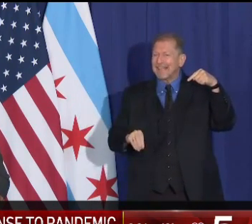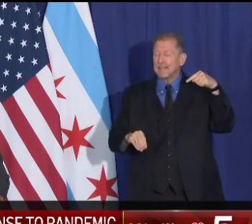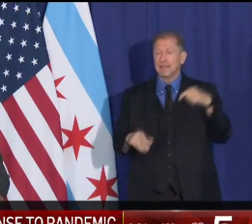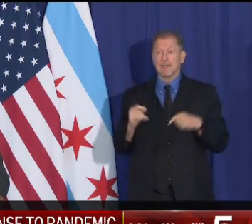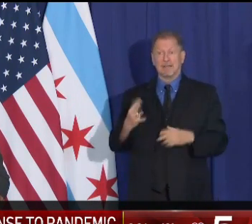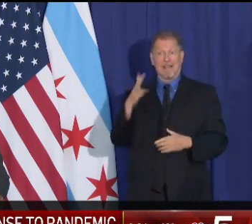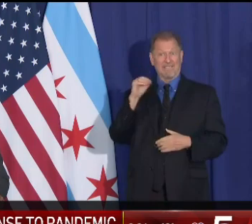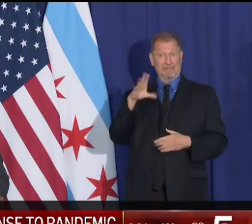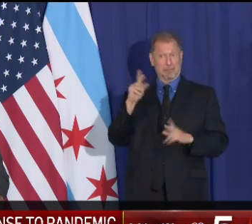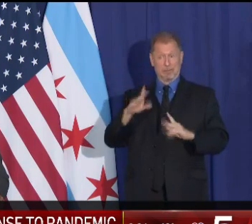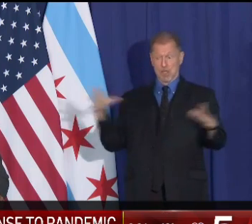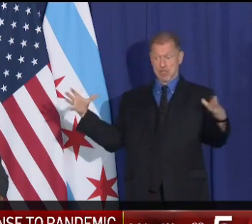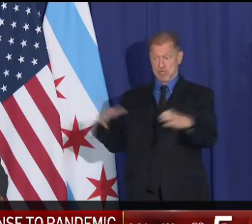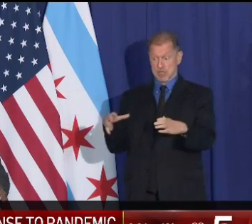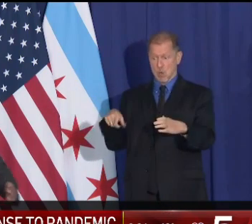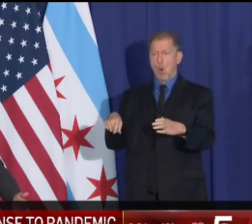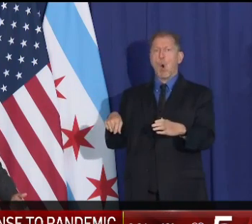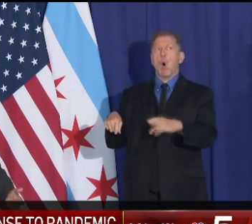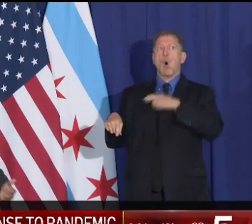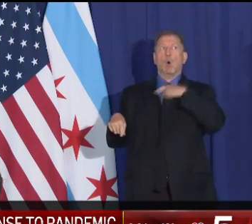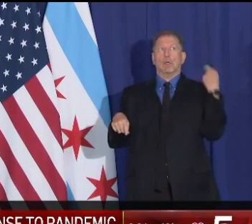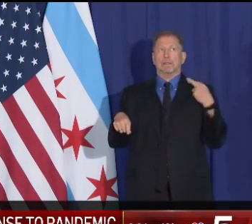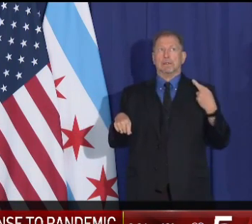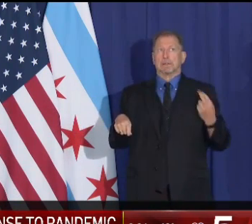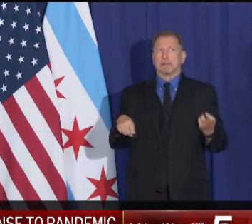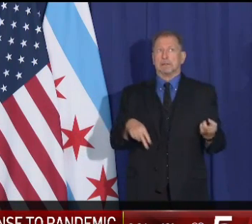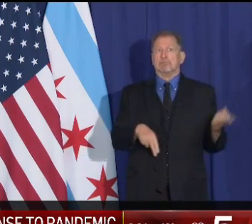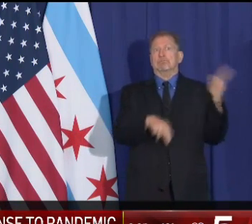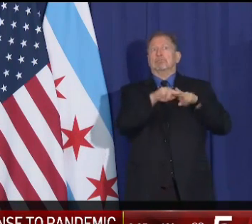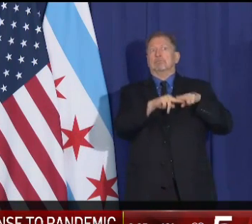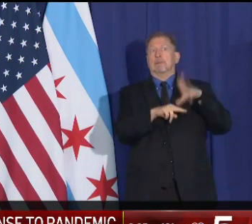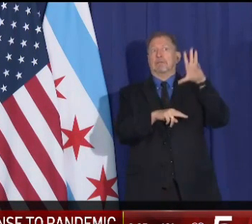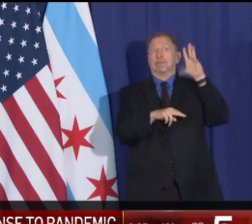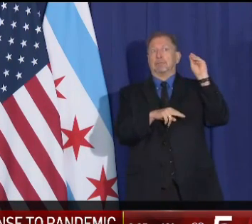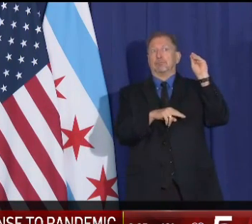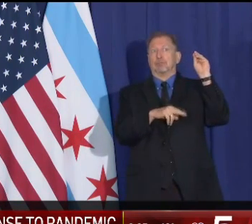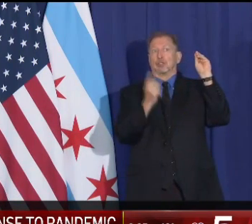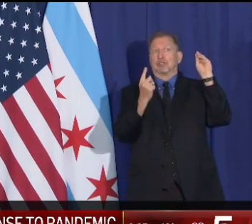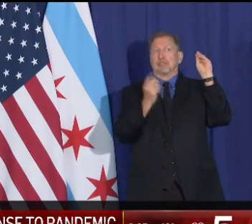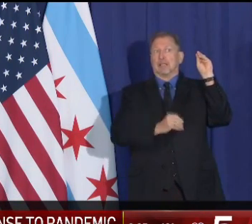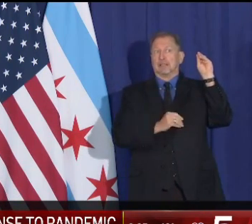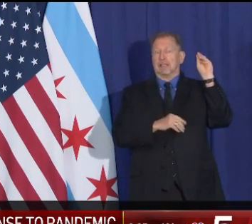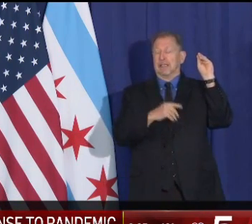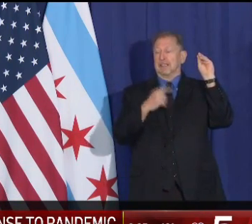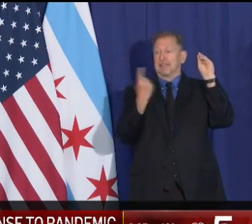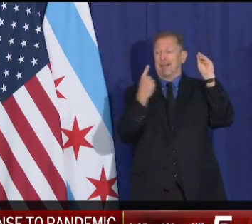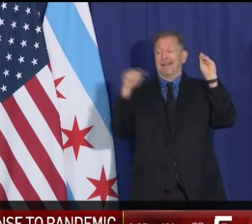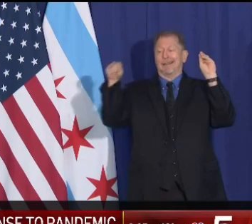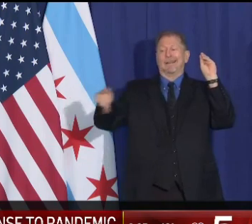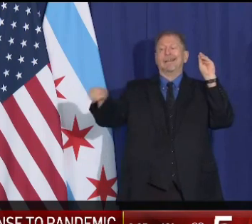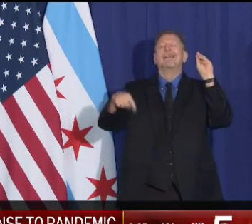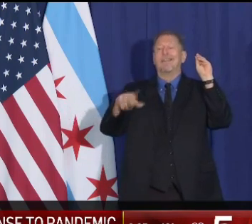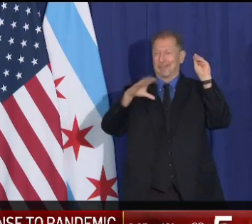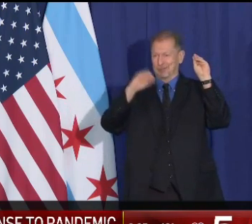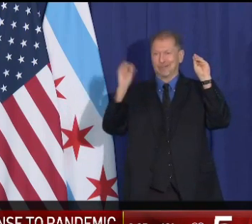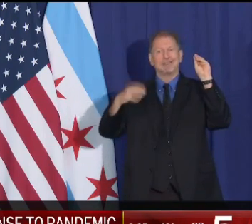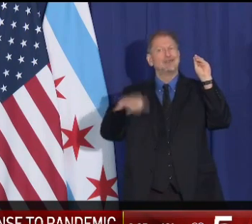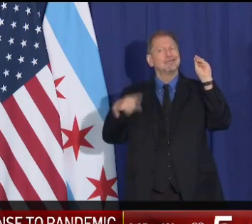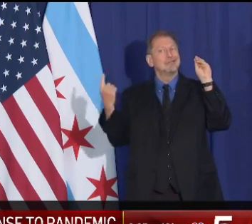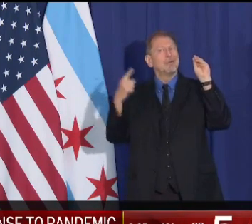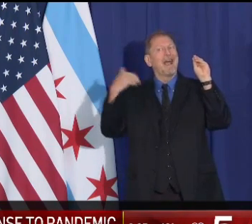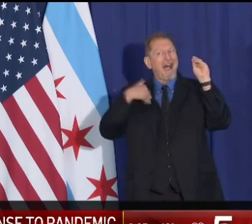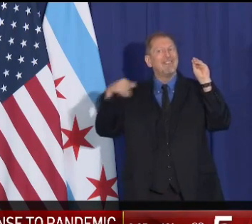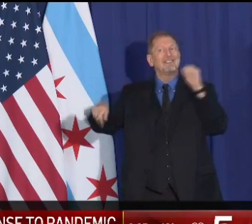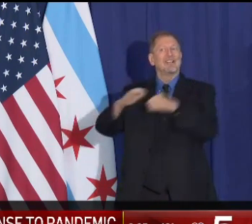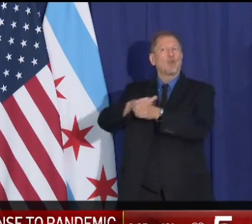50 or more, the chances go up 50% that somebody in that group is infected with COVID-19